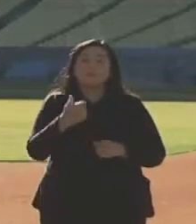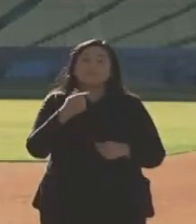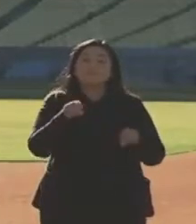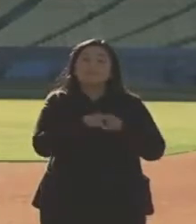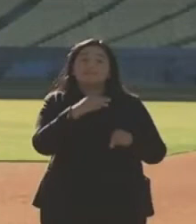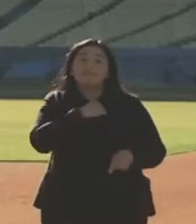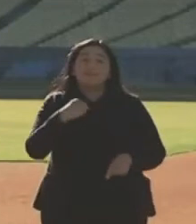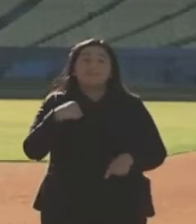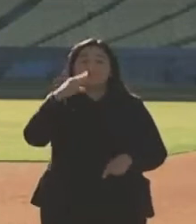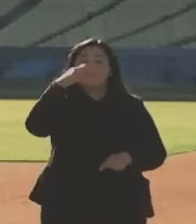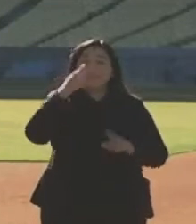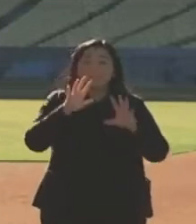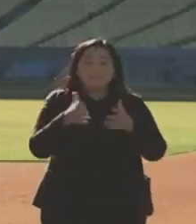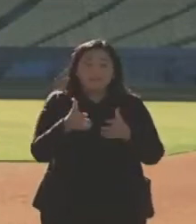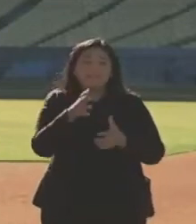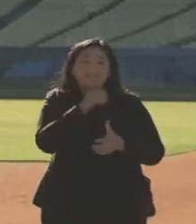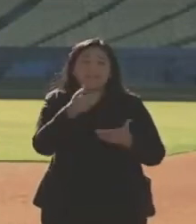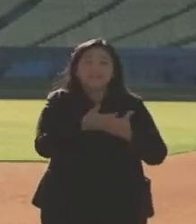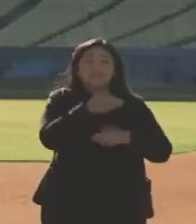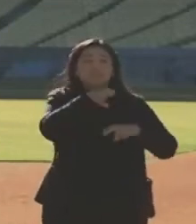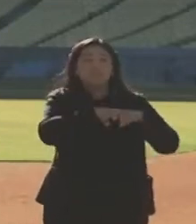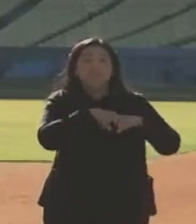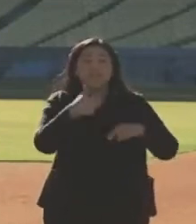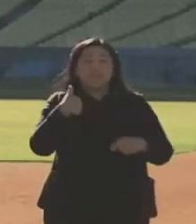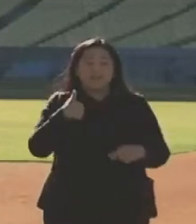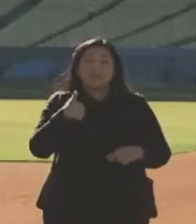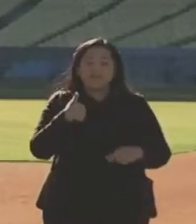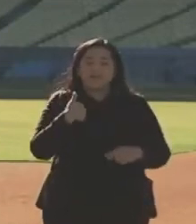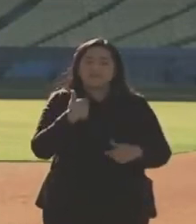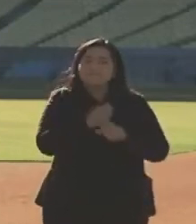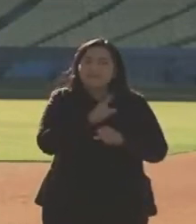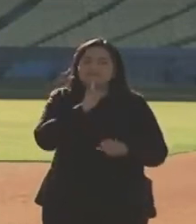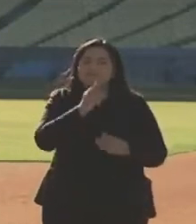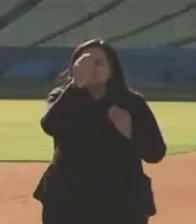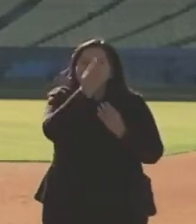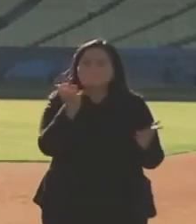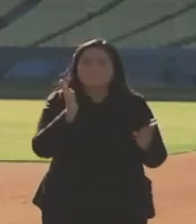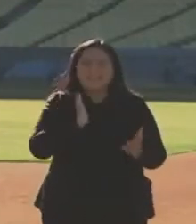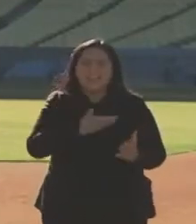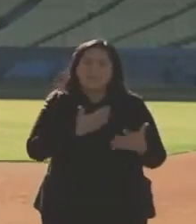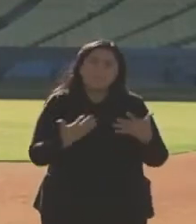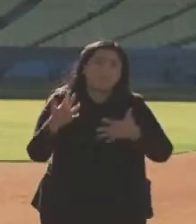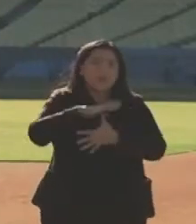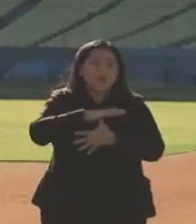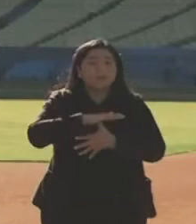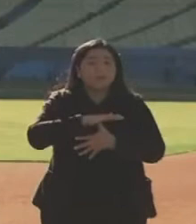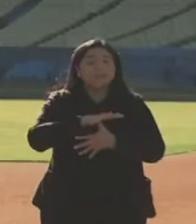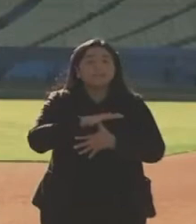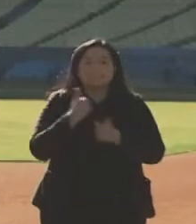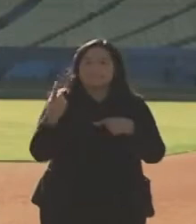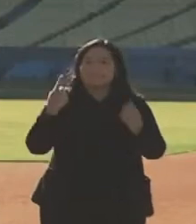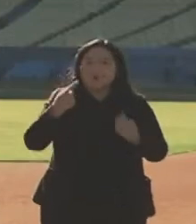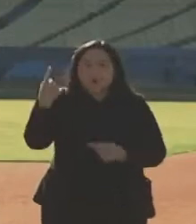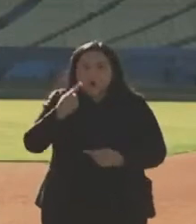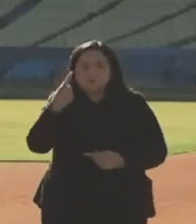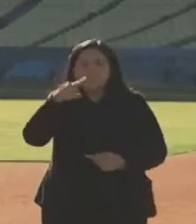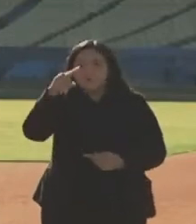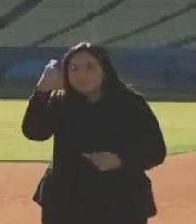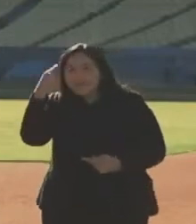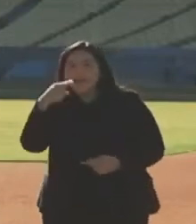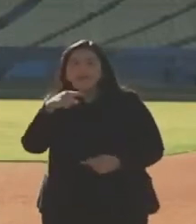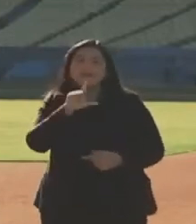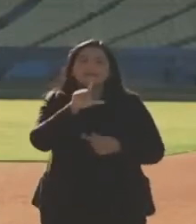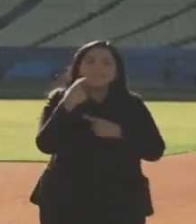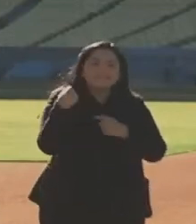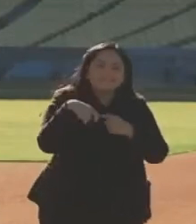and now the new chair, we want to make sure that this is a priority. It has always been a priority not only for the Black Caucus, for the Latino Caucus, for the Women's